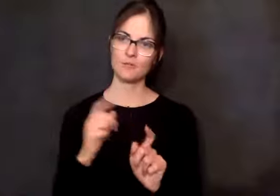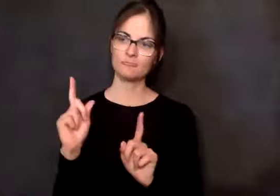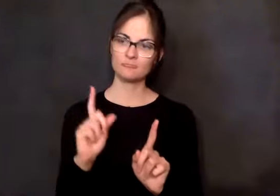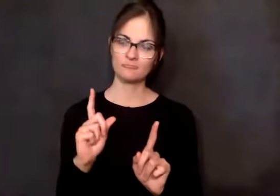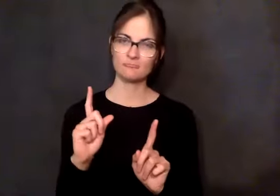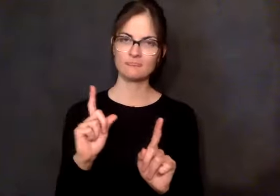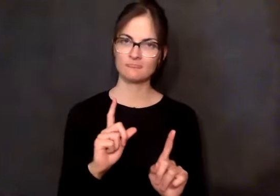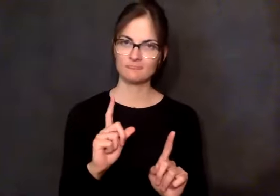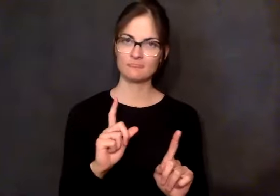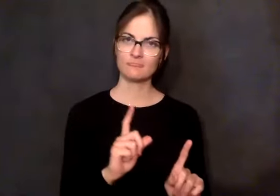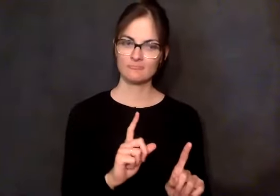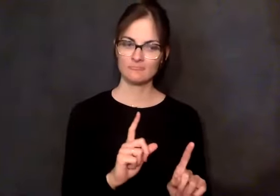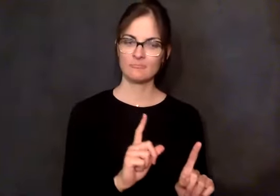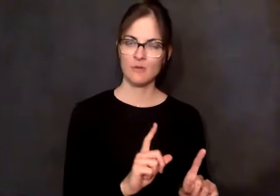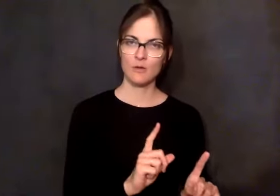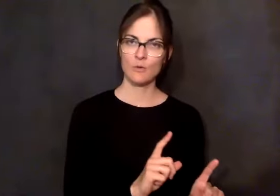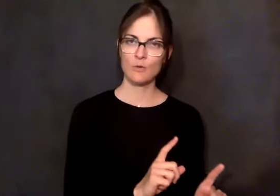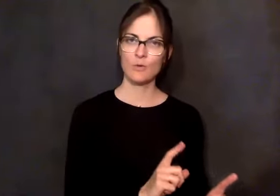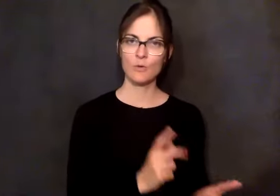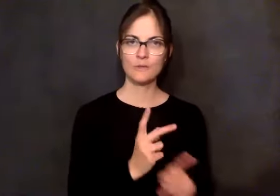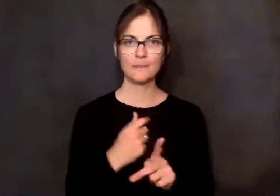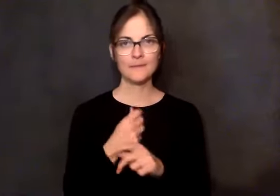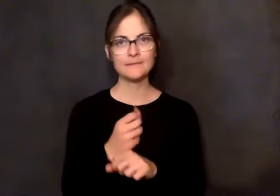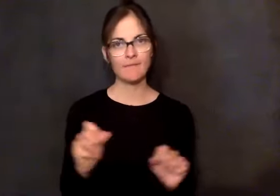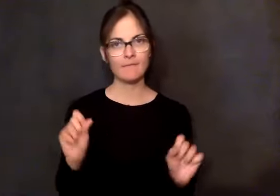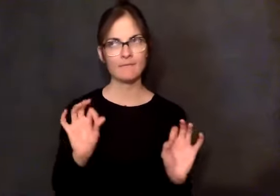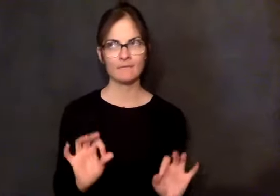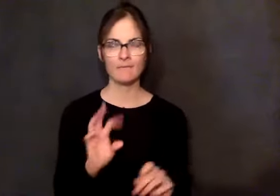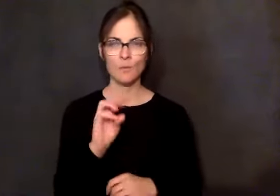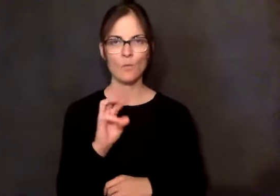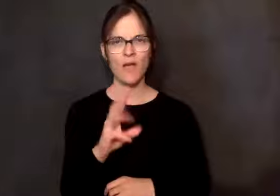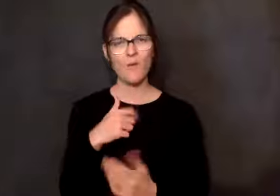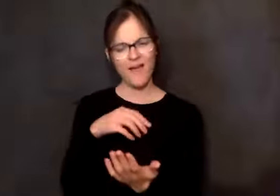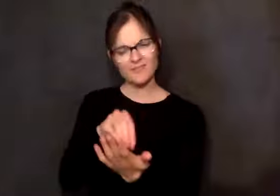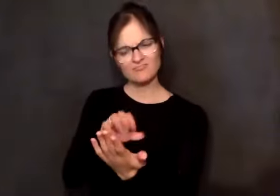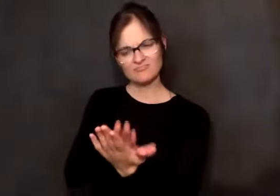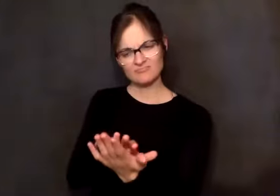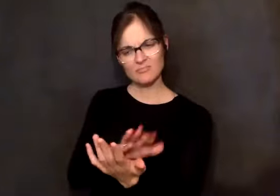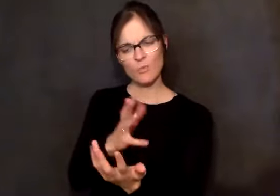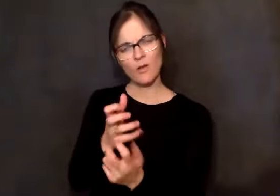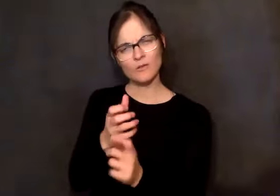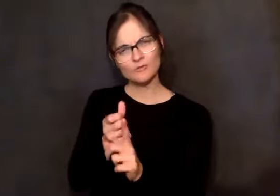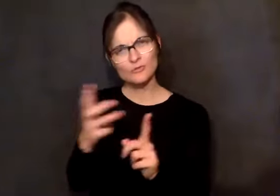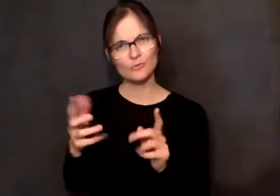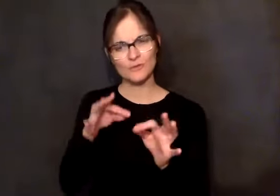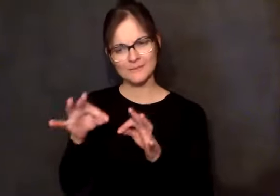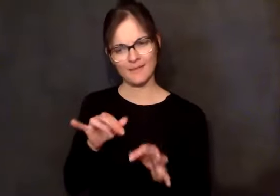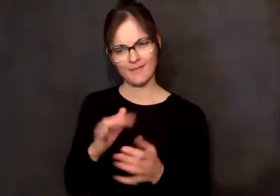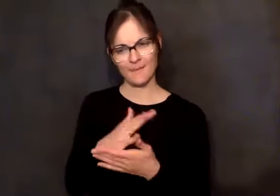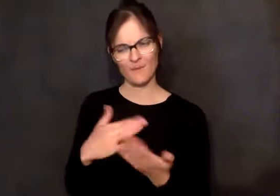But I put that in the letter. And as I was walking up the street to put that letter in the mailbox, it's